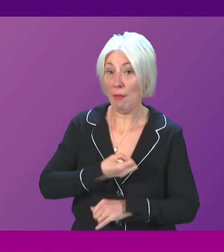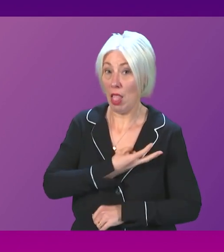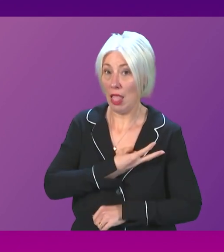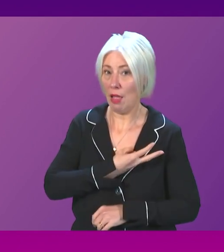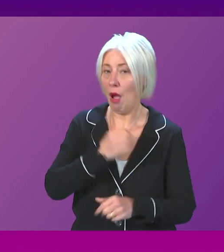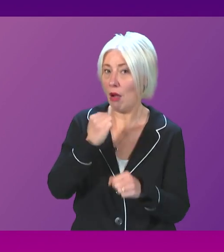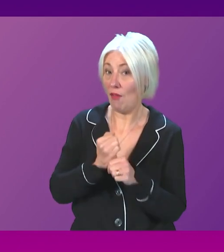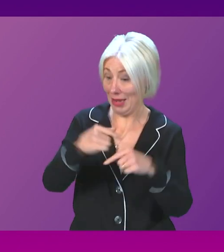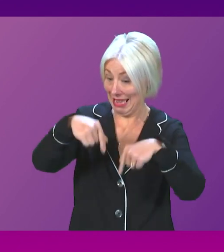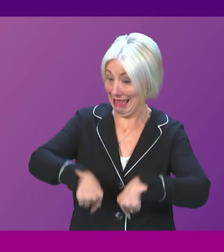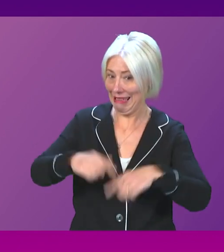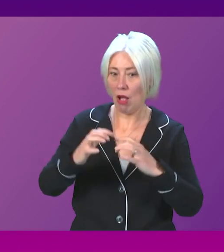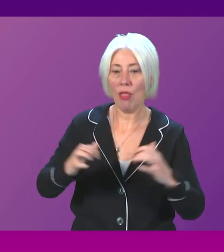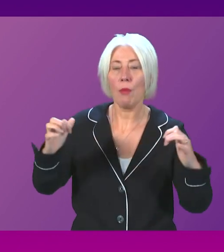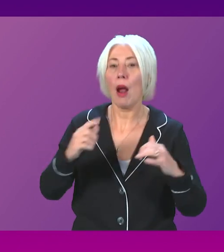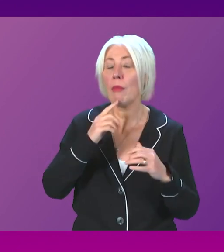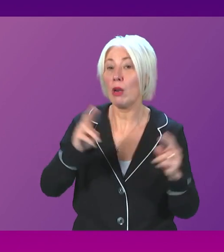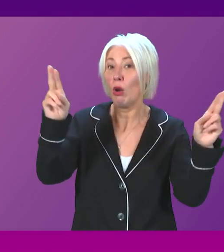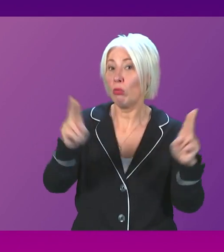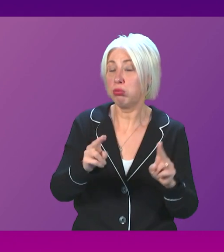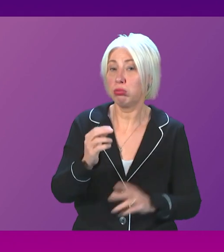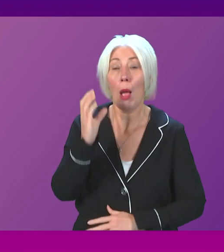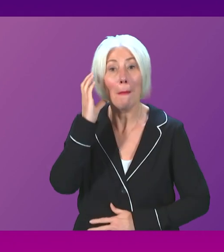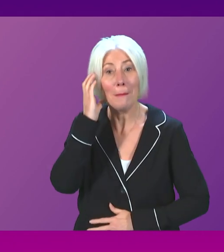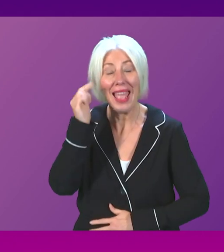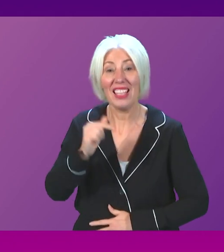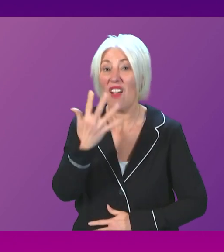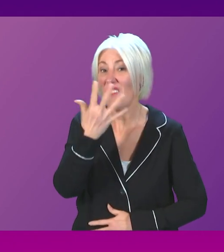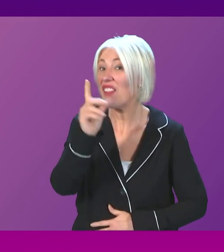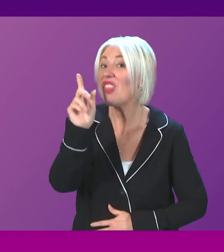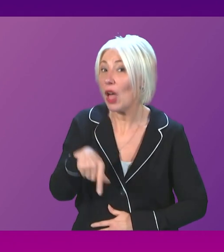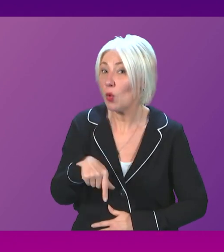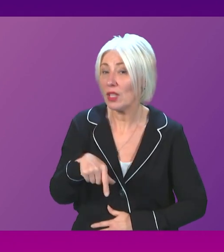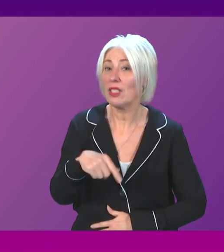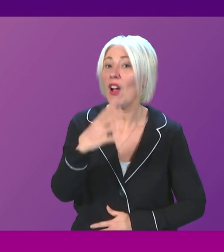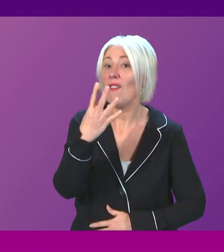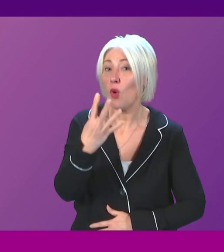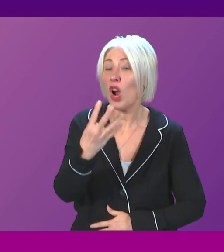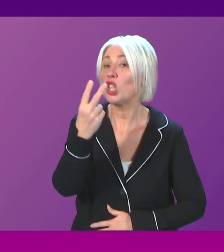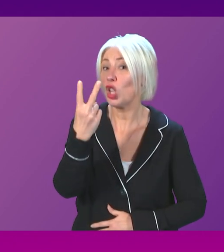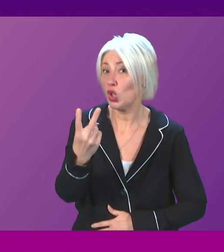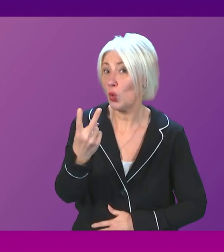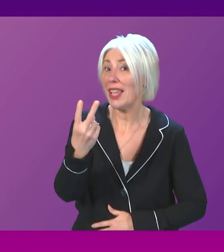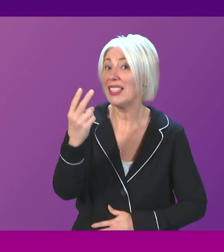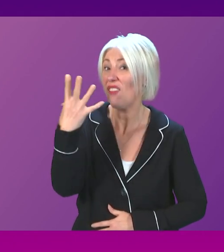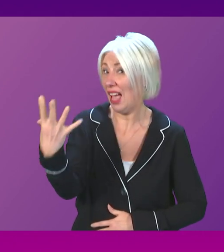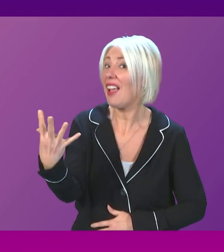this Parliament, there was a reduction in beds of Scotland of 5,425.